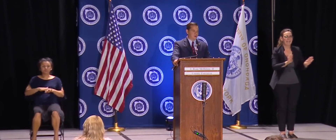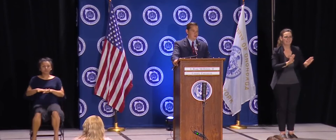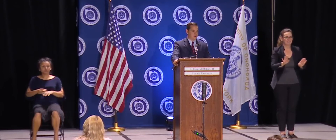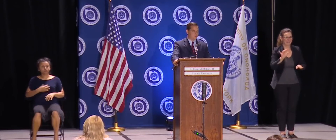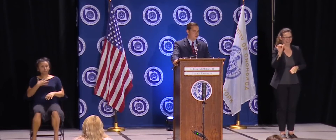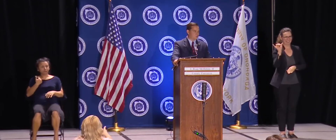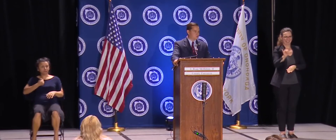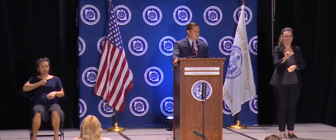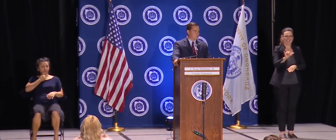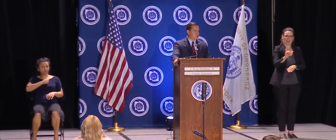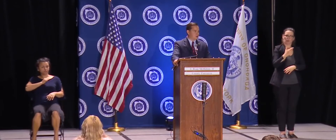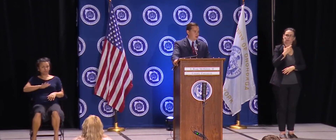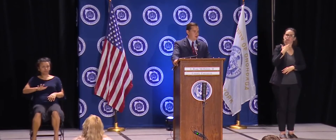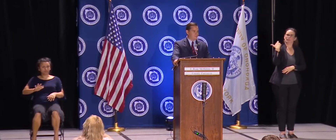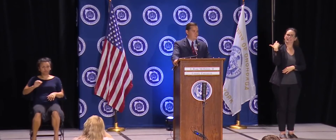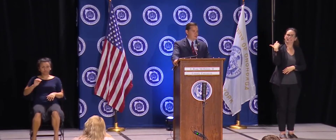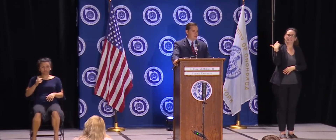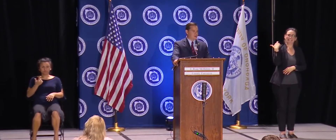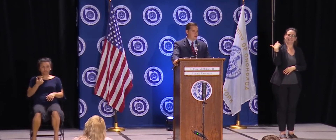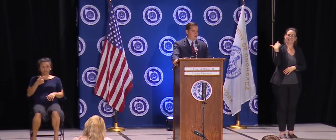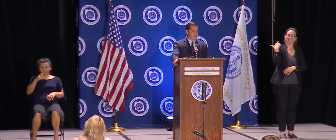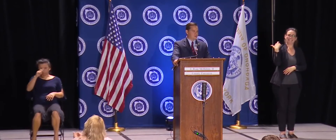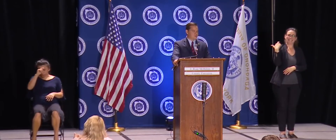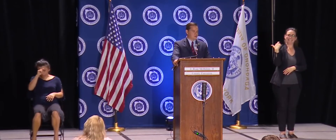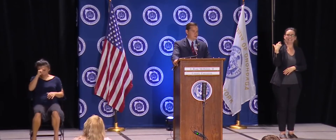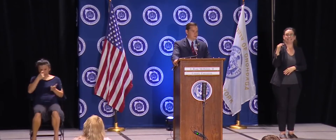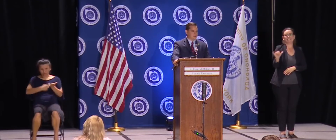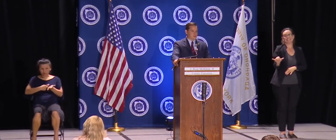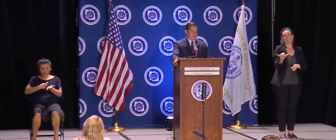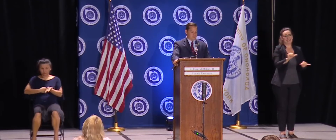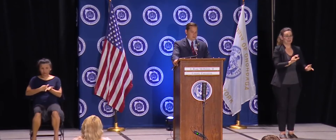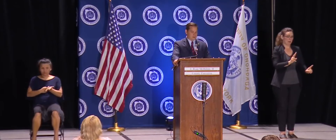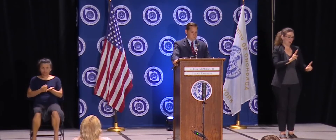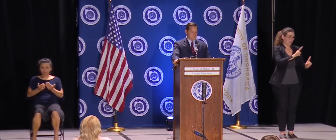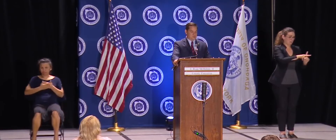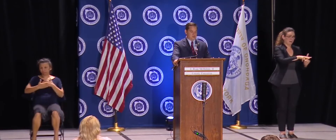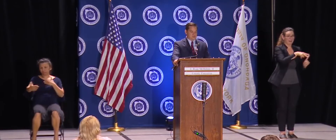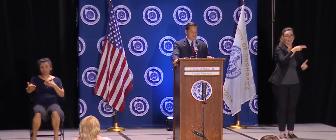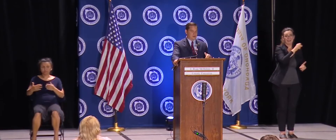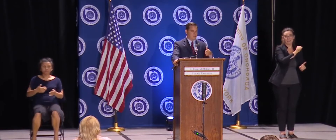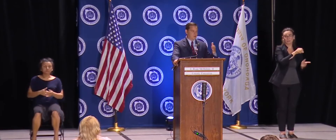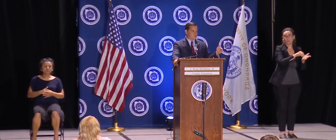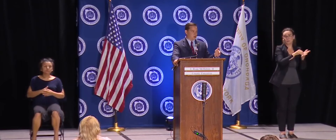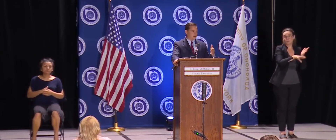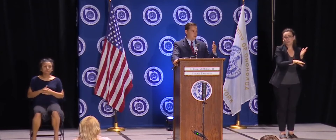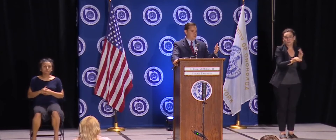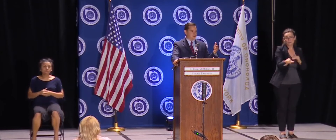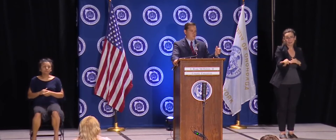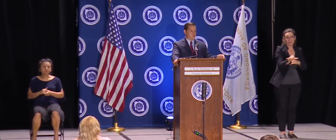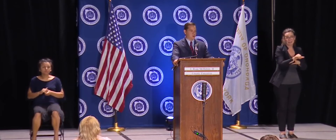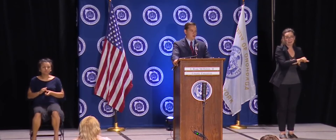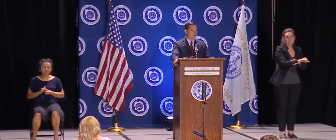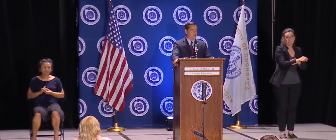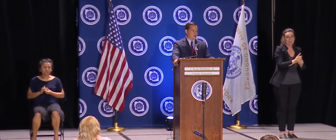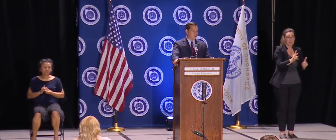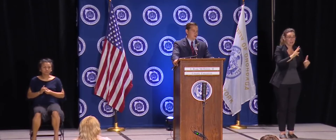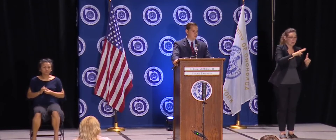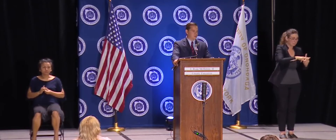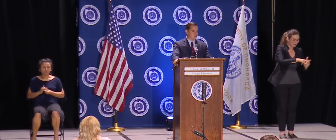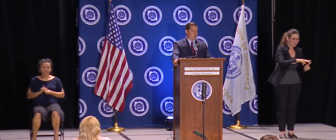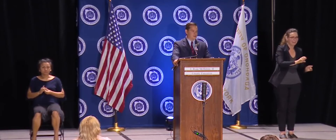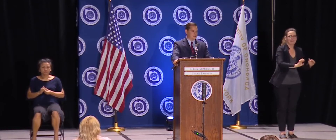same thing for our younger people, too. And certainly because everybody's bought into this for the most part